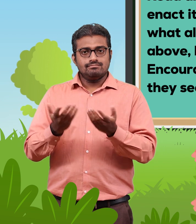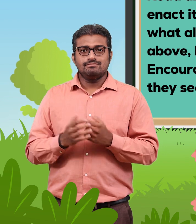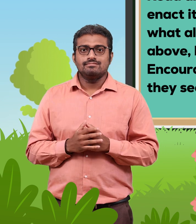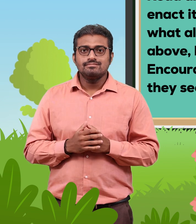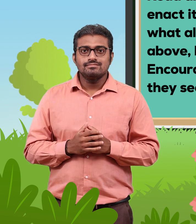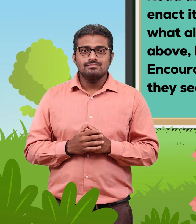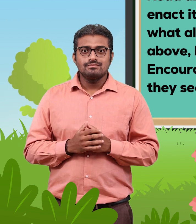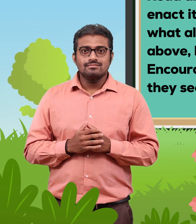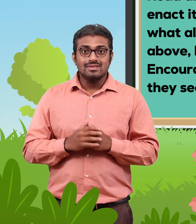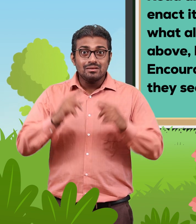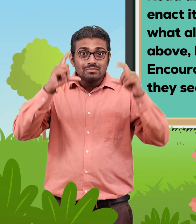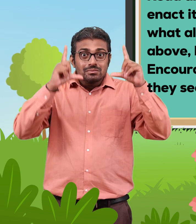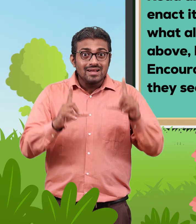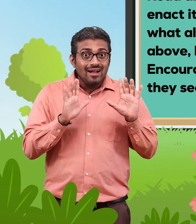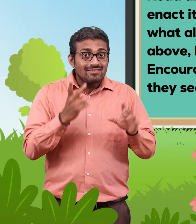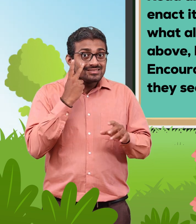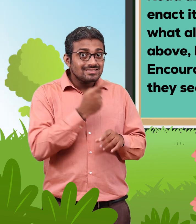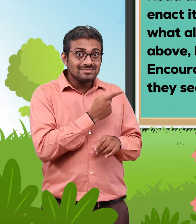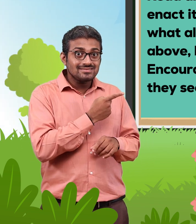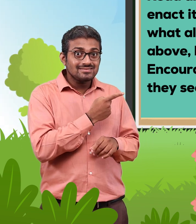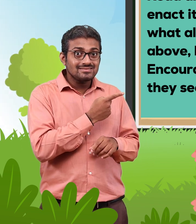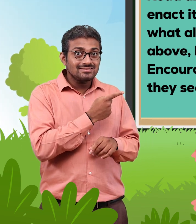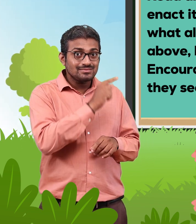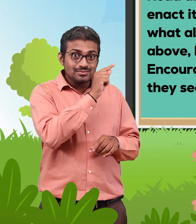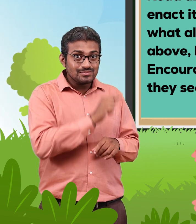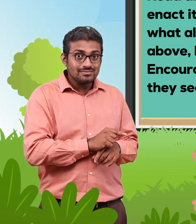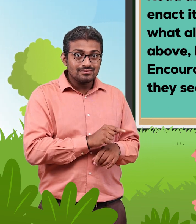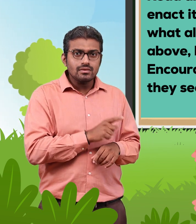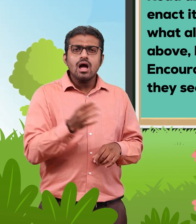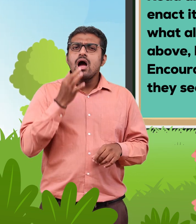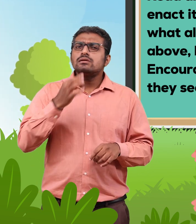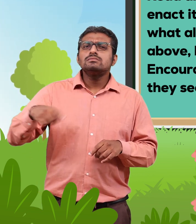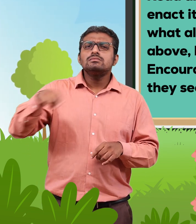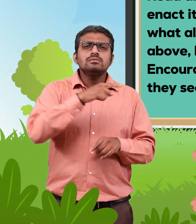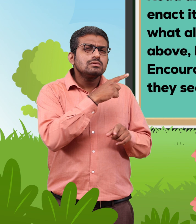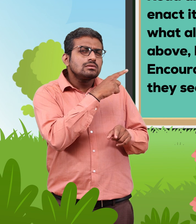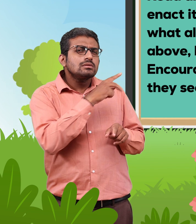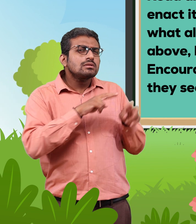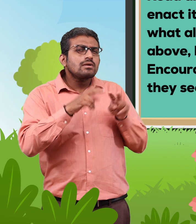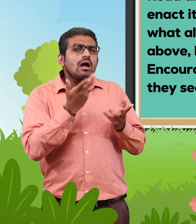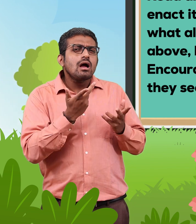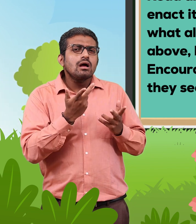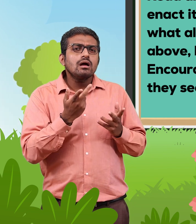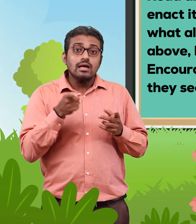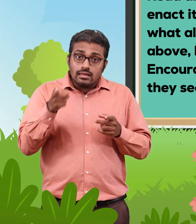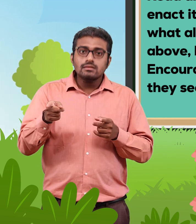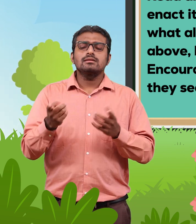Children can look at the pictures and tell what all they see and discuss the things which are above,